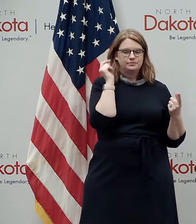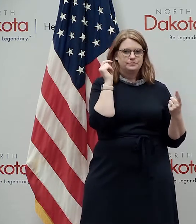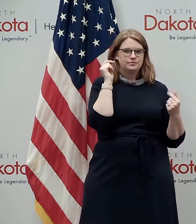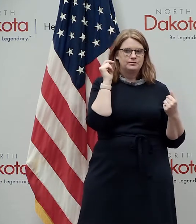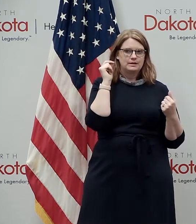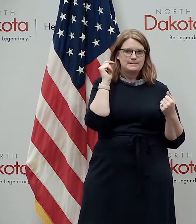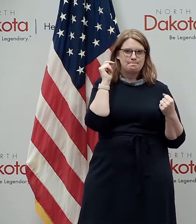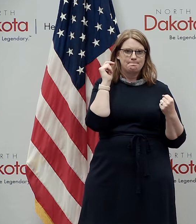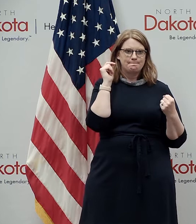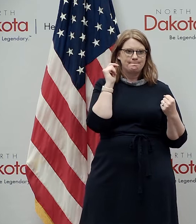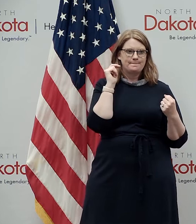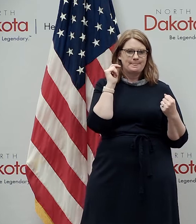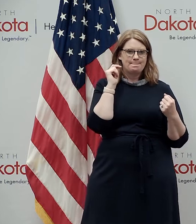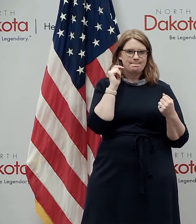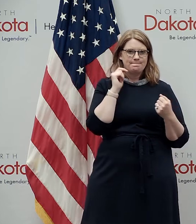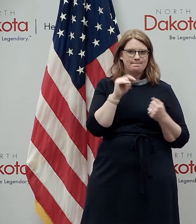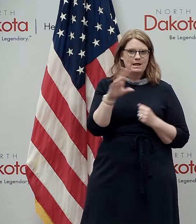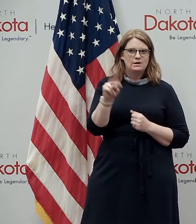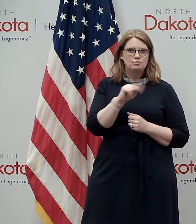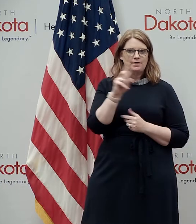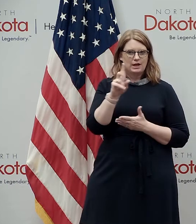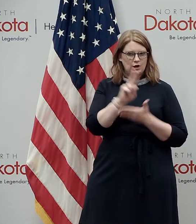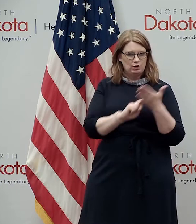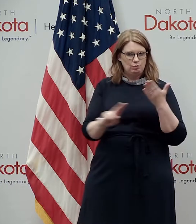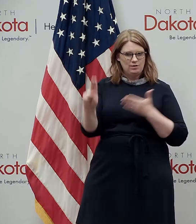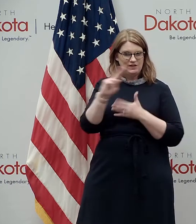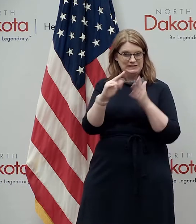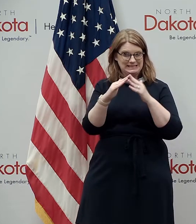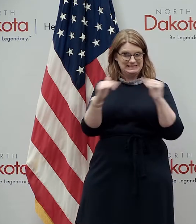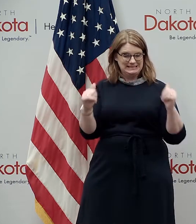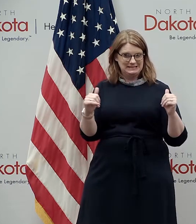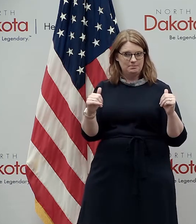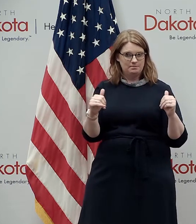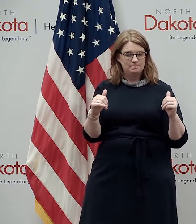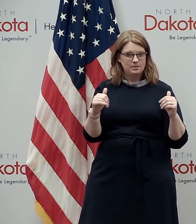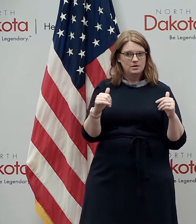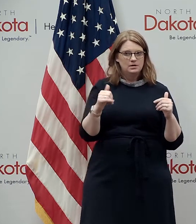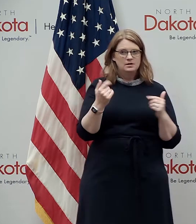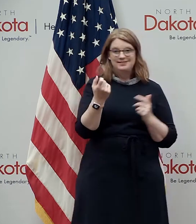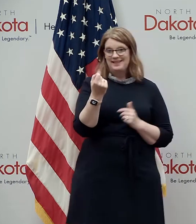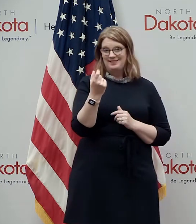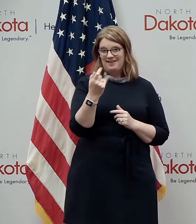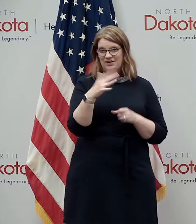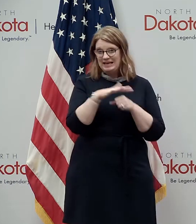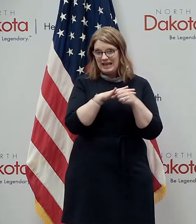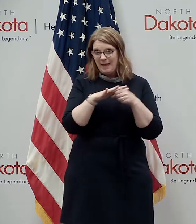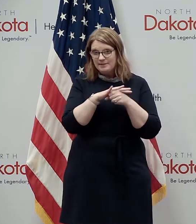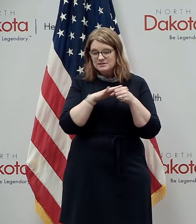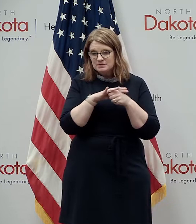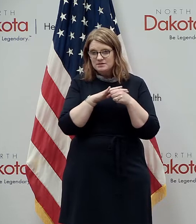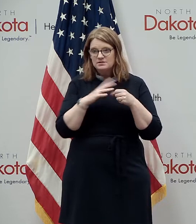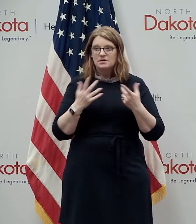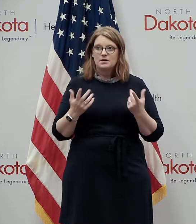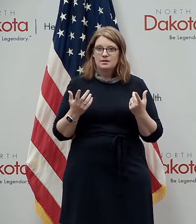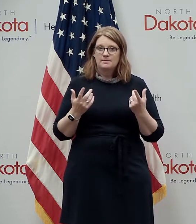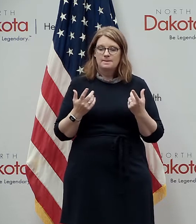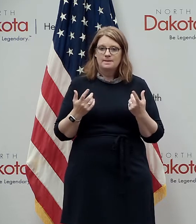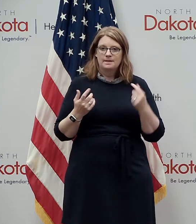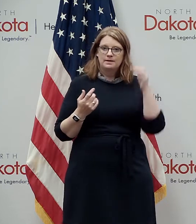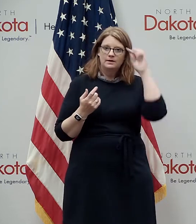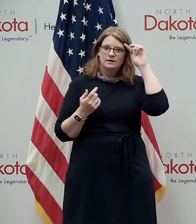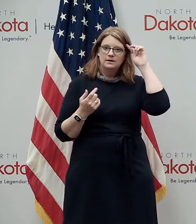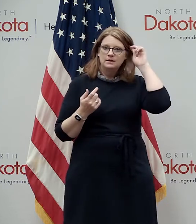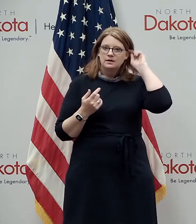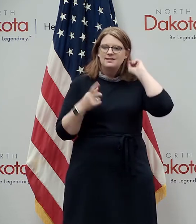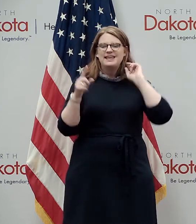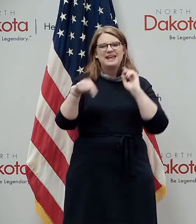north dakota university system university system the 11 campuses has a their own